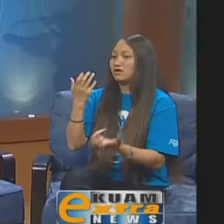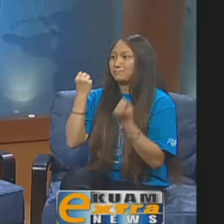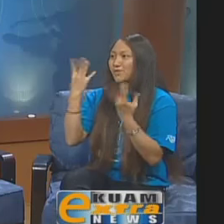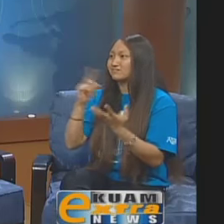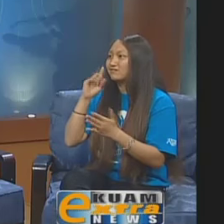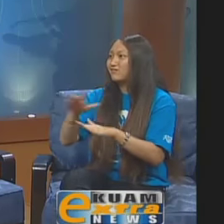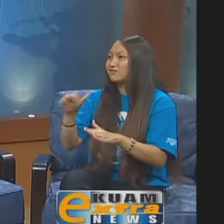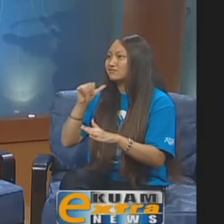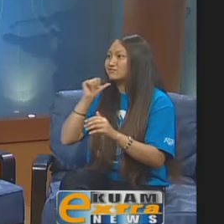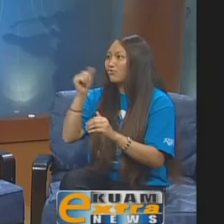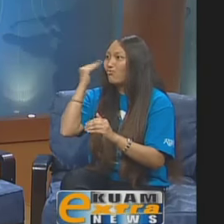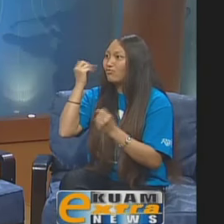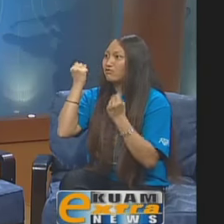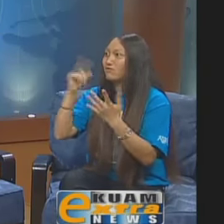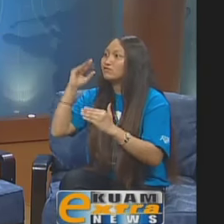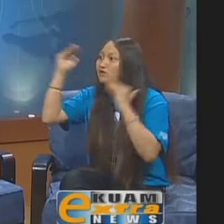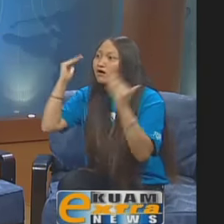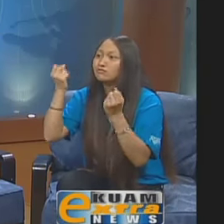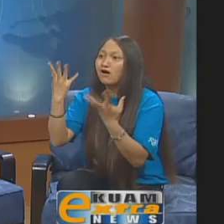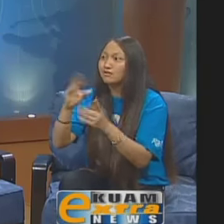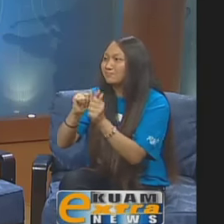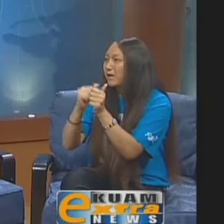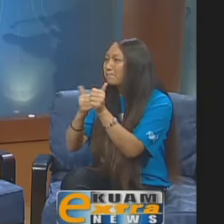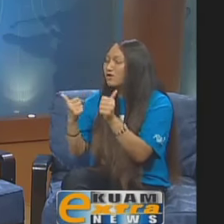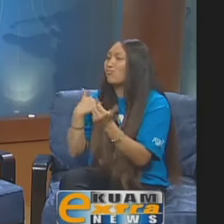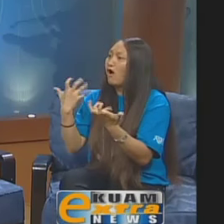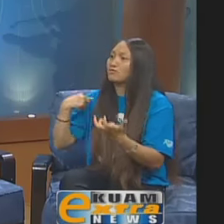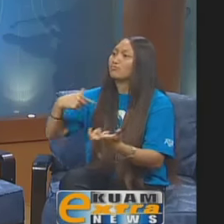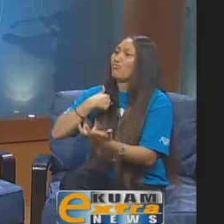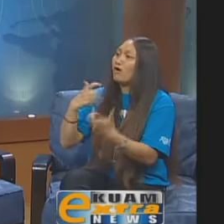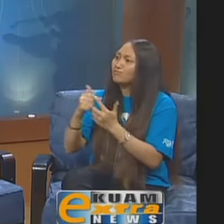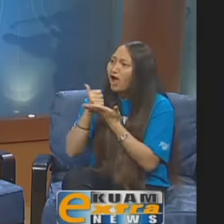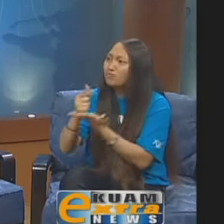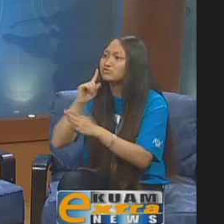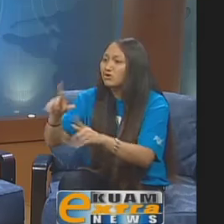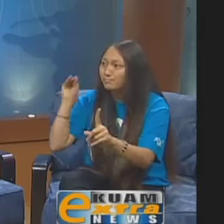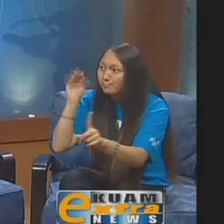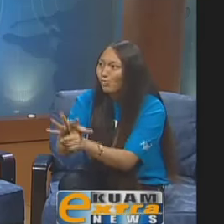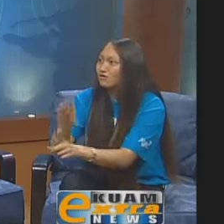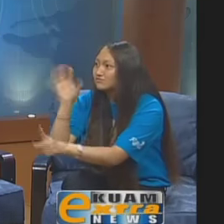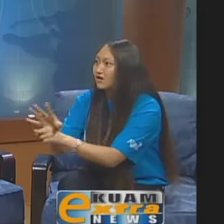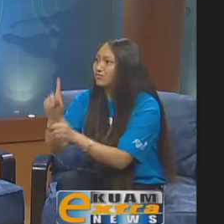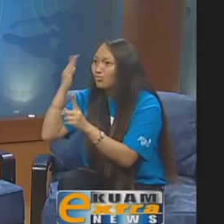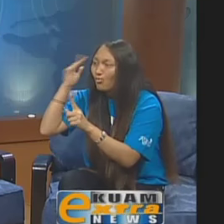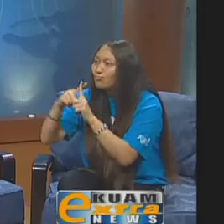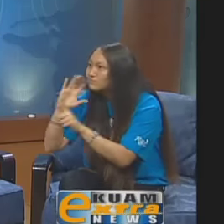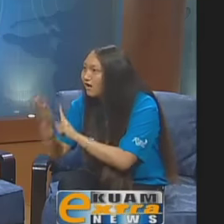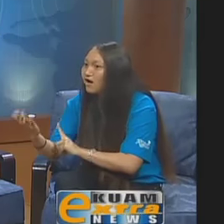I feel it's so important because deaf kids, deaf adults, they just want to have that exposure,